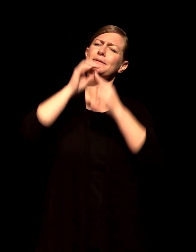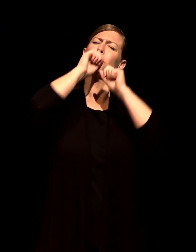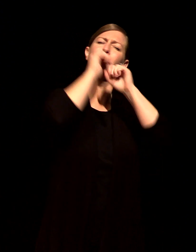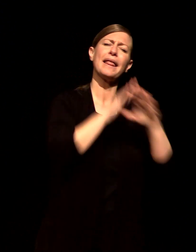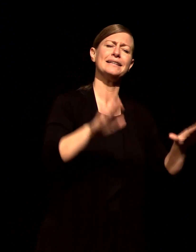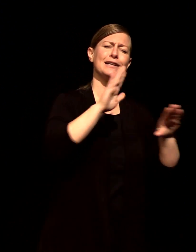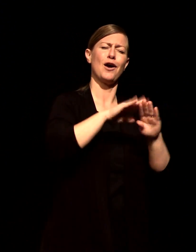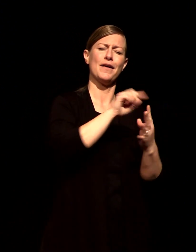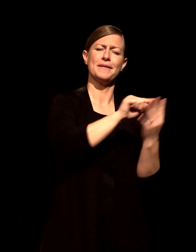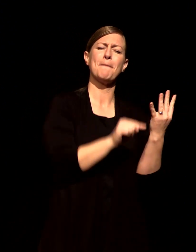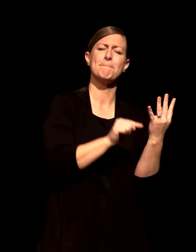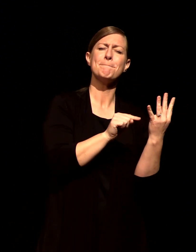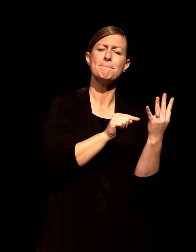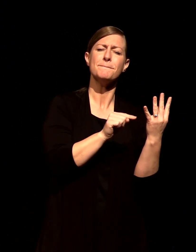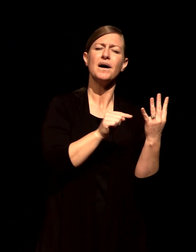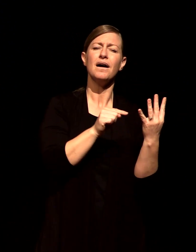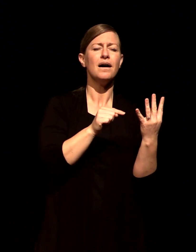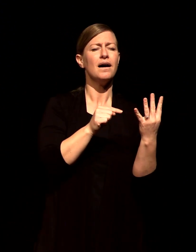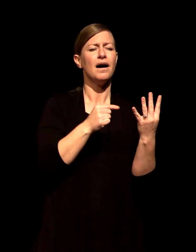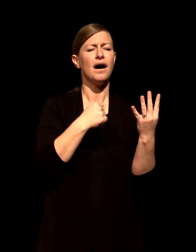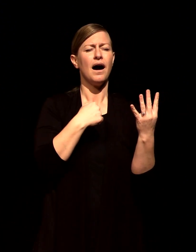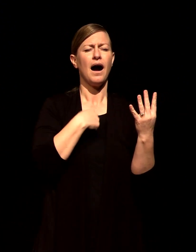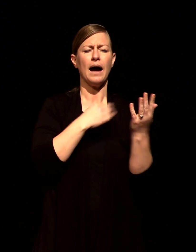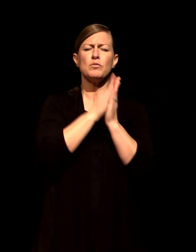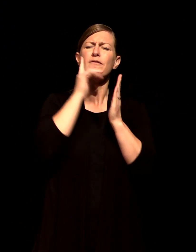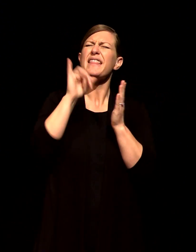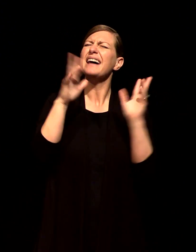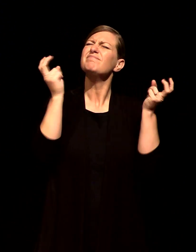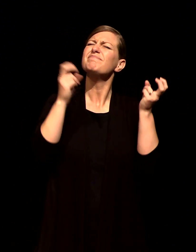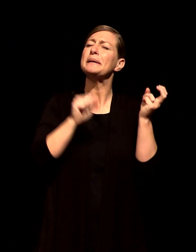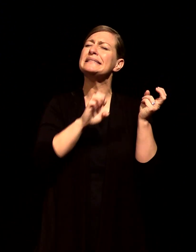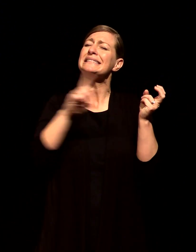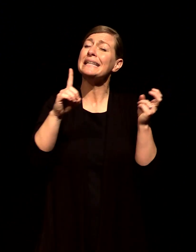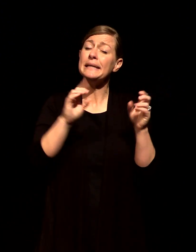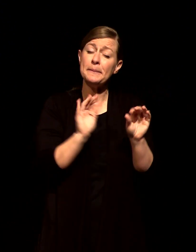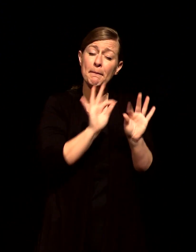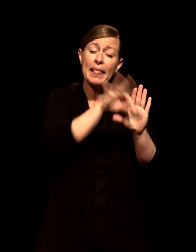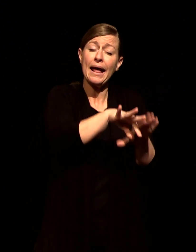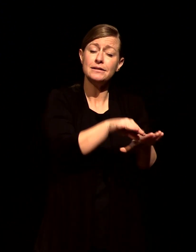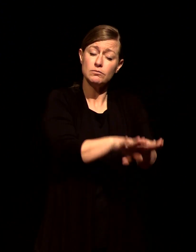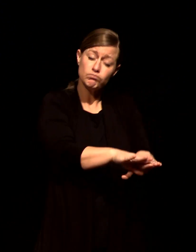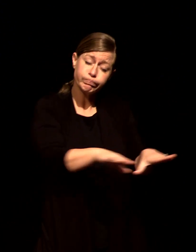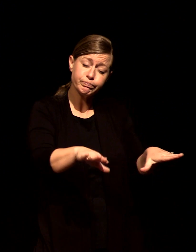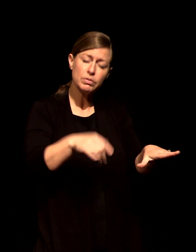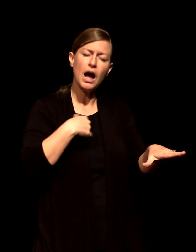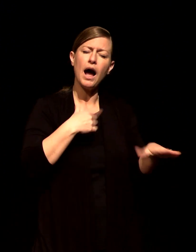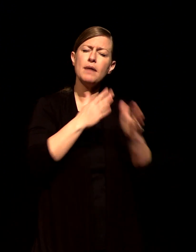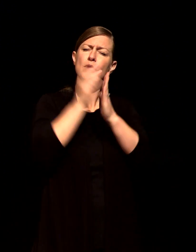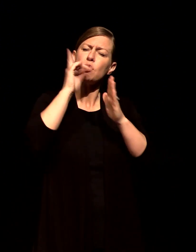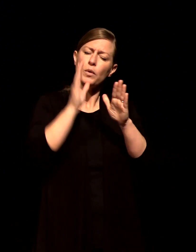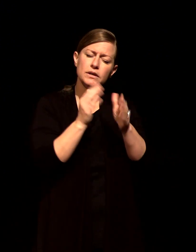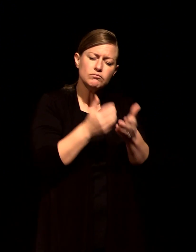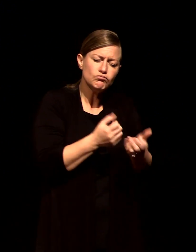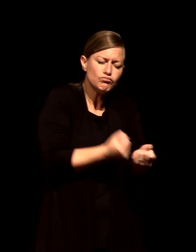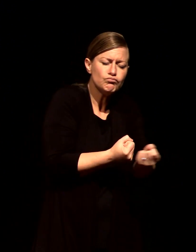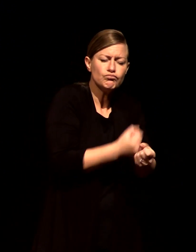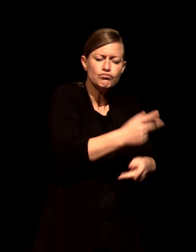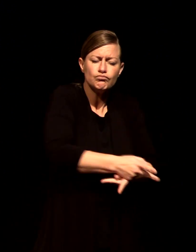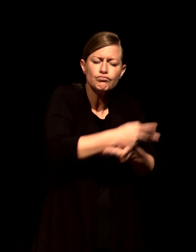has been planted that those roots would grow deep that you would draw community around them that they would grow in you that they would